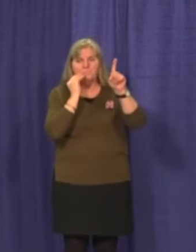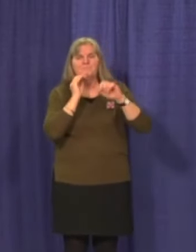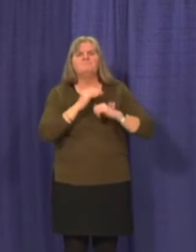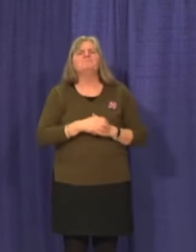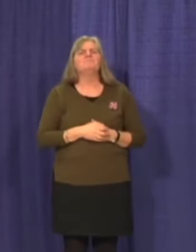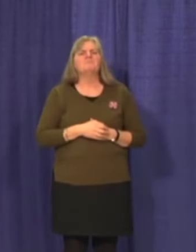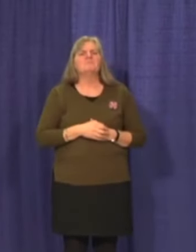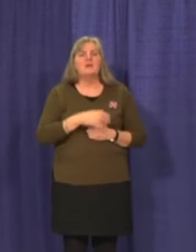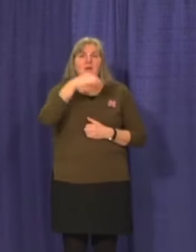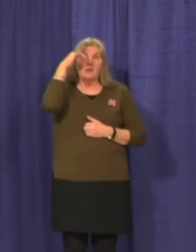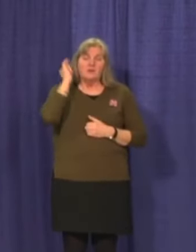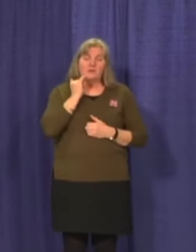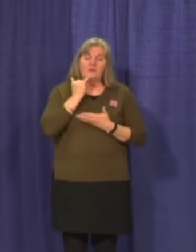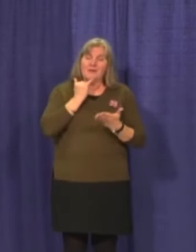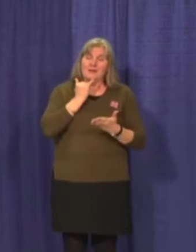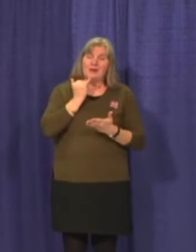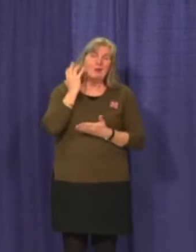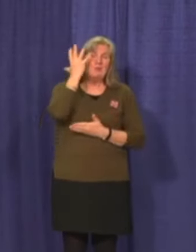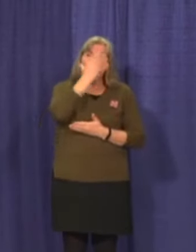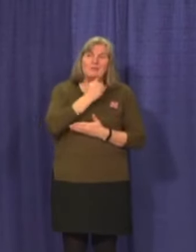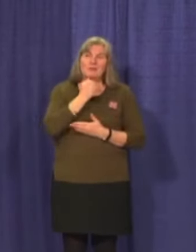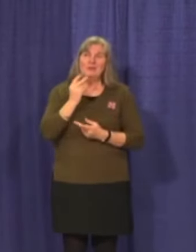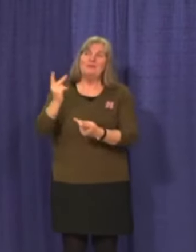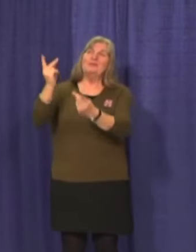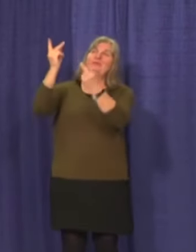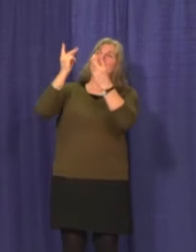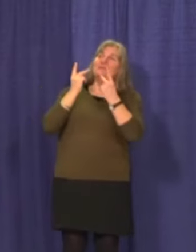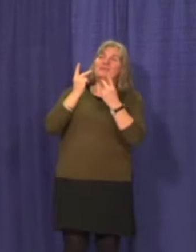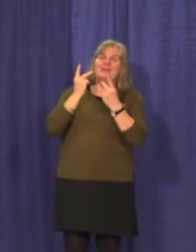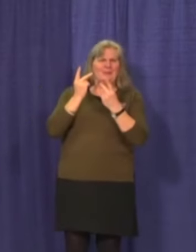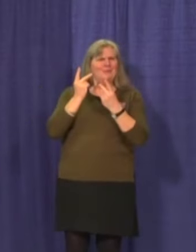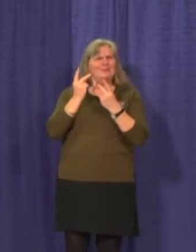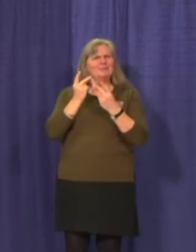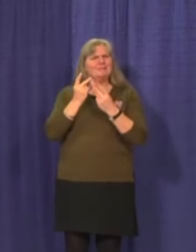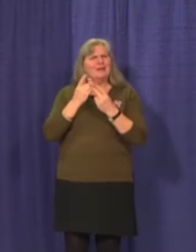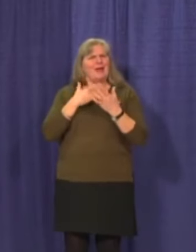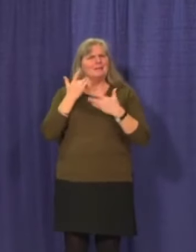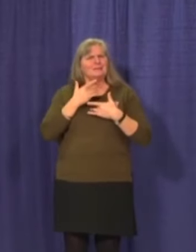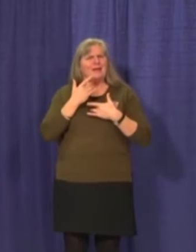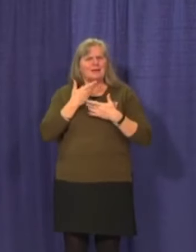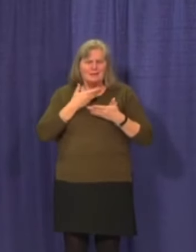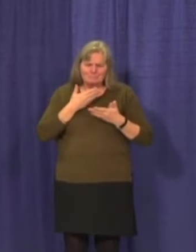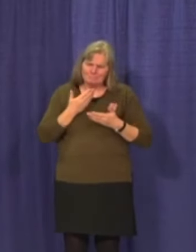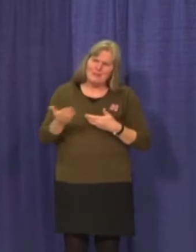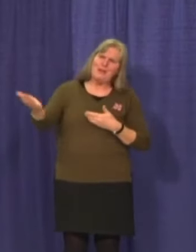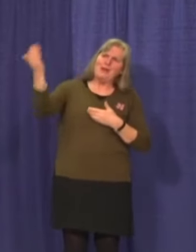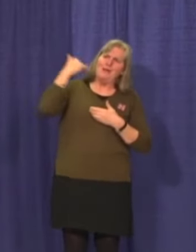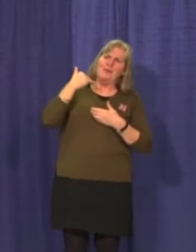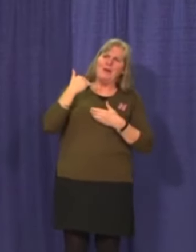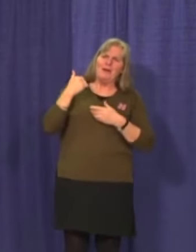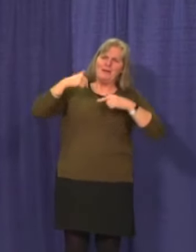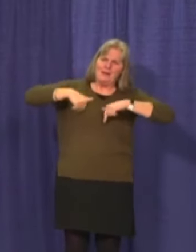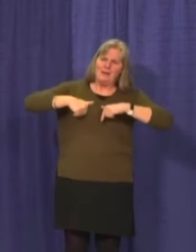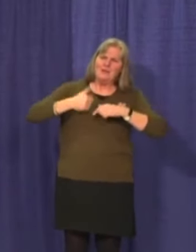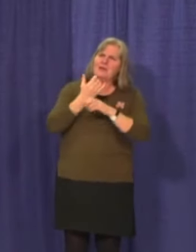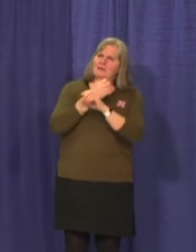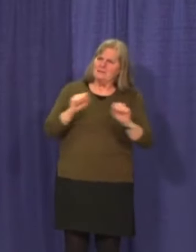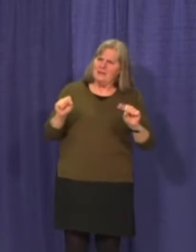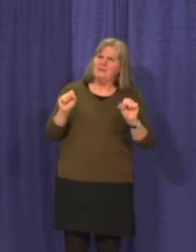Yukon is a beautiful destination and we look forward to welcoming visitors again when it is safe to do so.